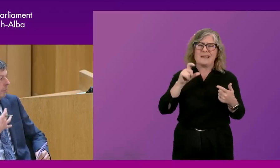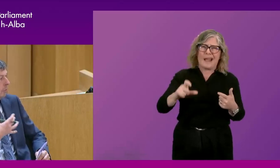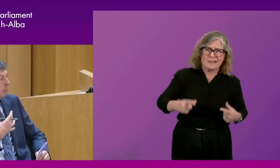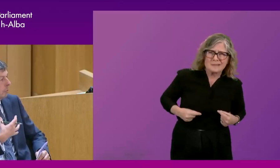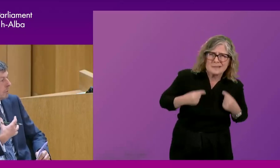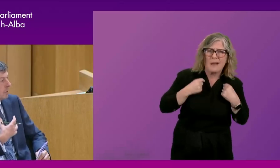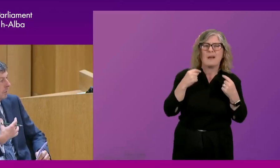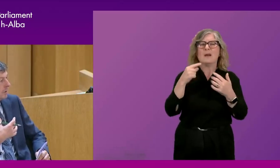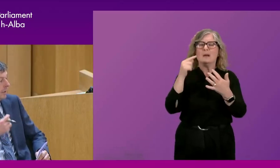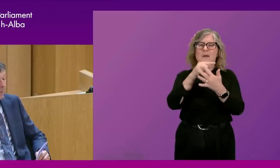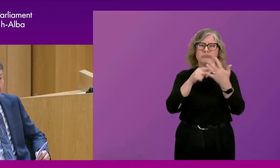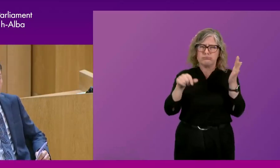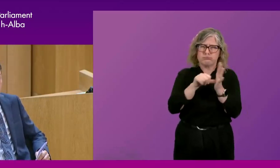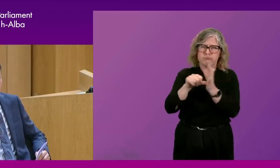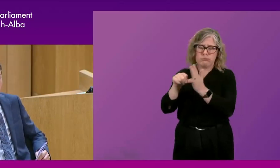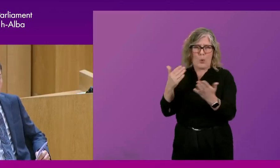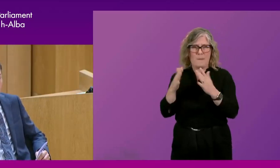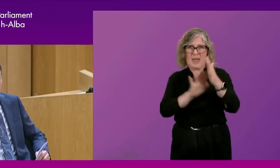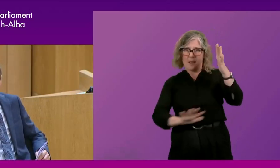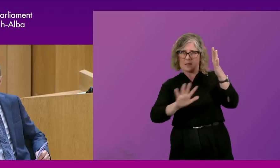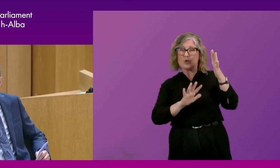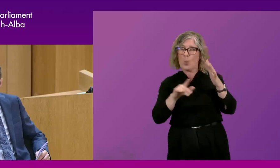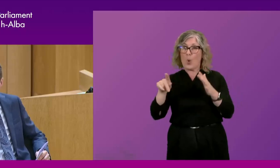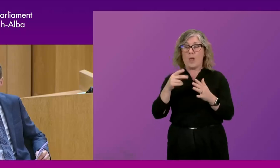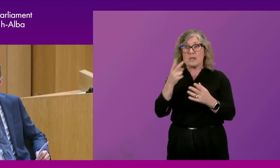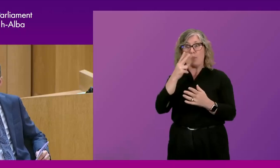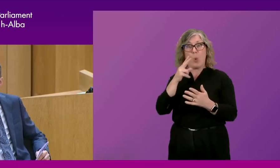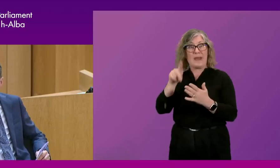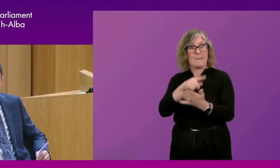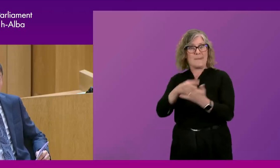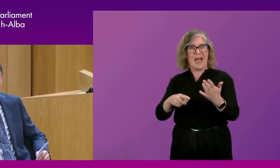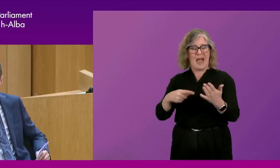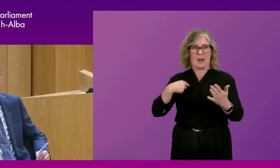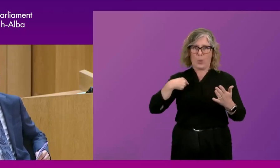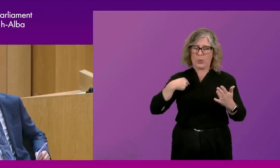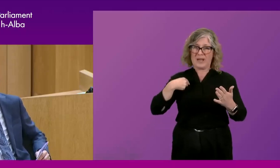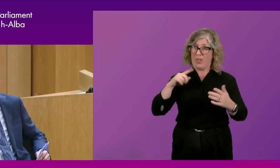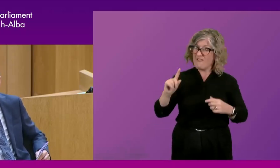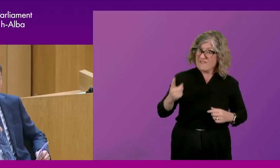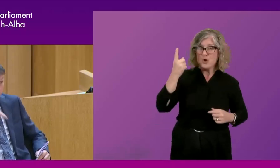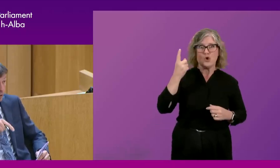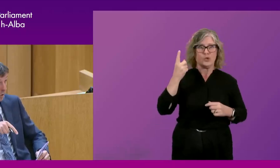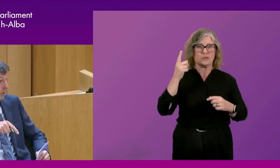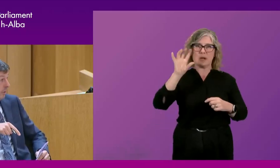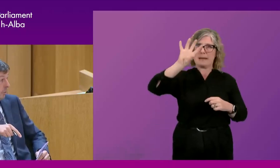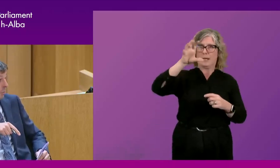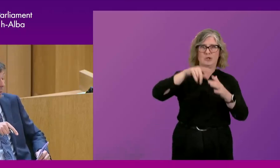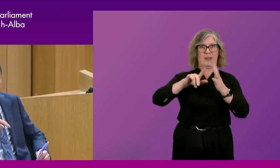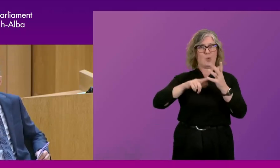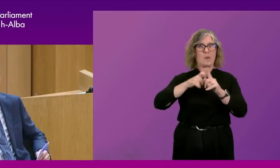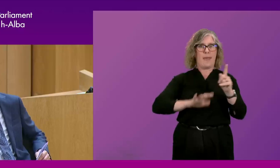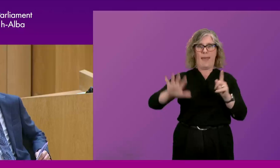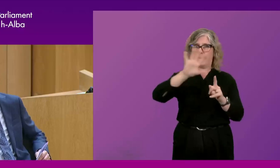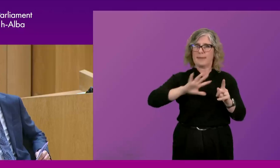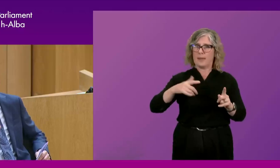our own fault, our own responsibility and the smoking ban. So we were the first country in the UK, the first, we